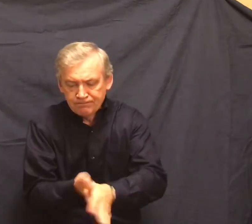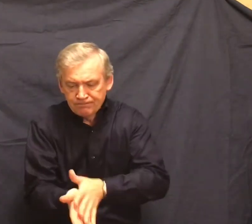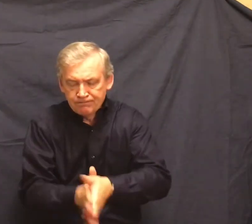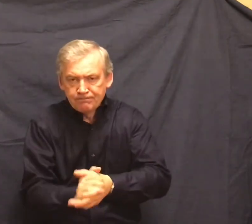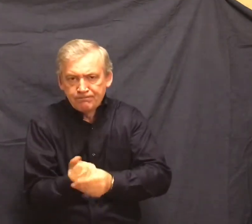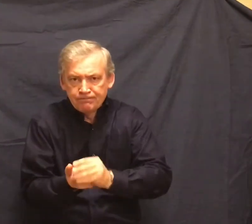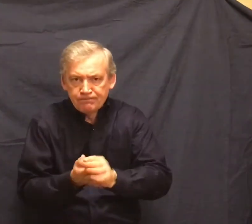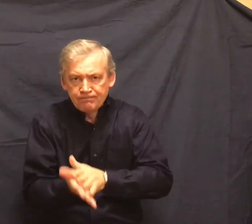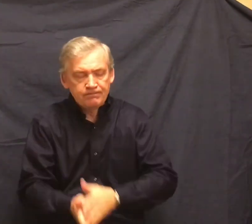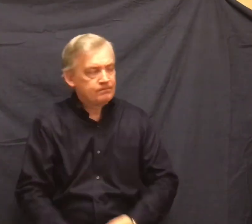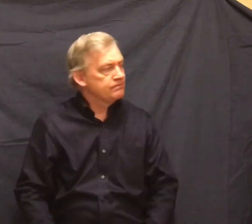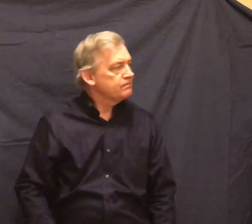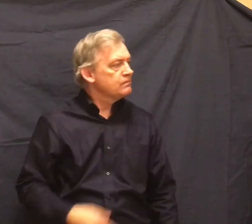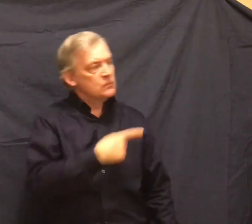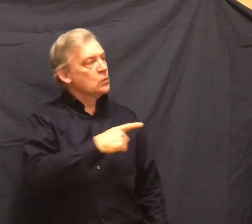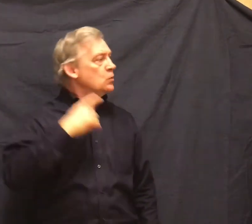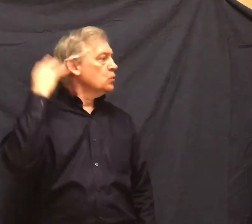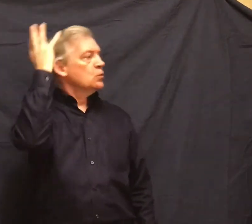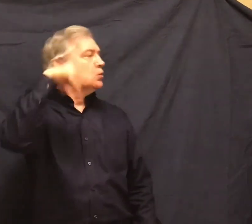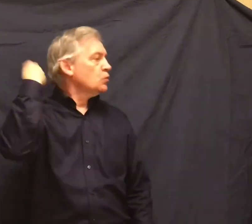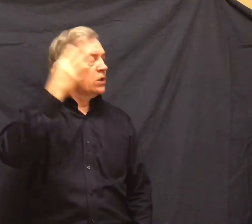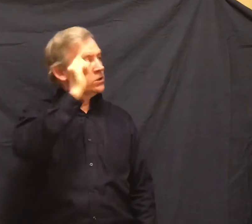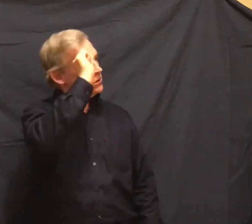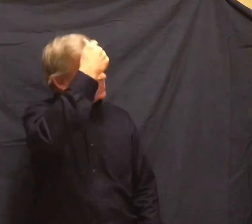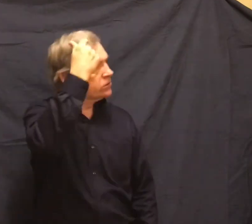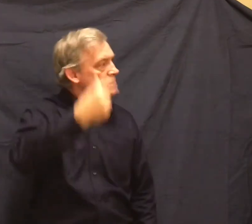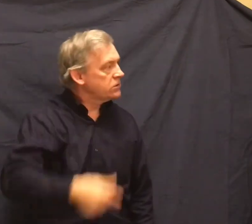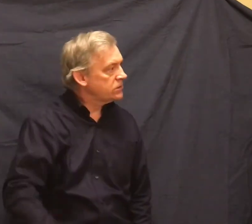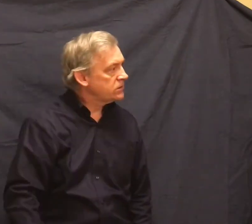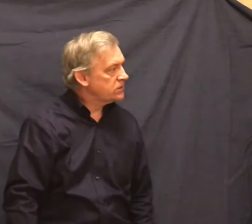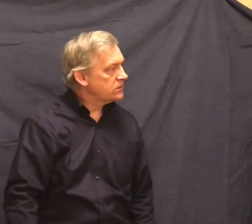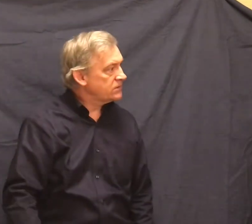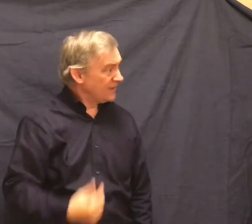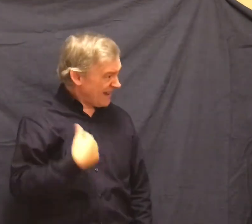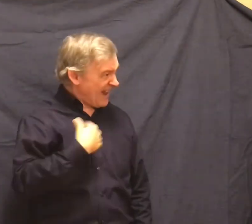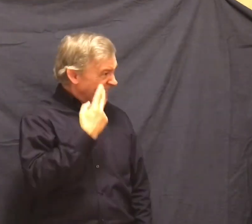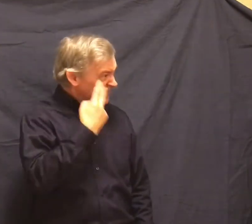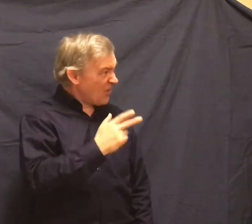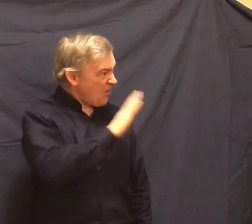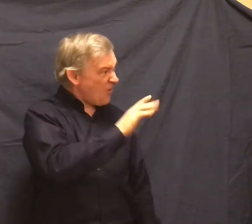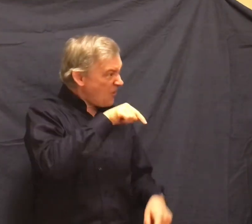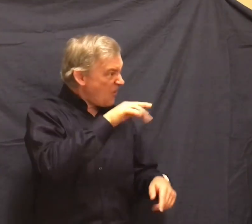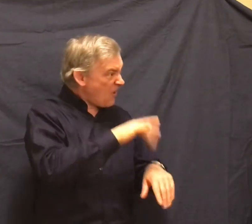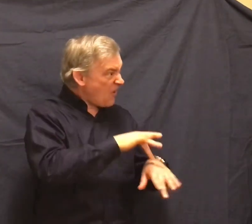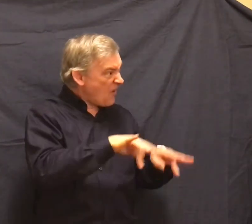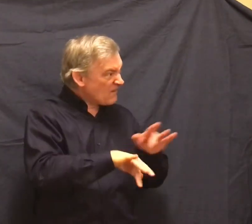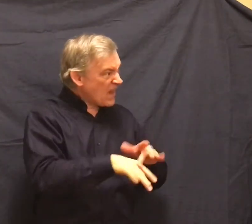You crazy fool. Don't you think I could see your feet was wet when you went across the river to get it?